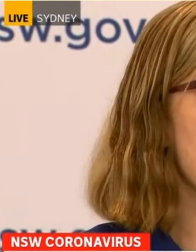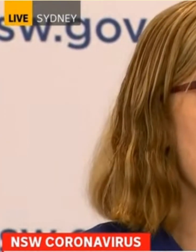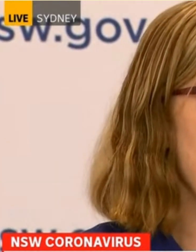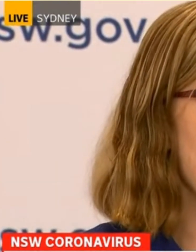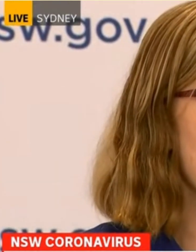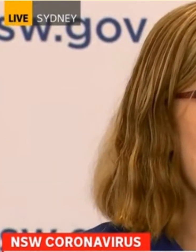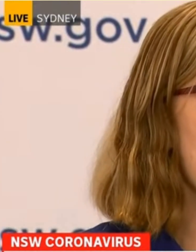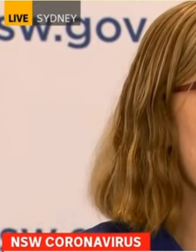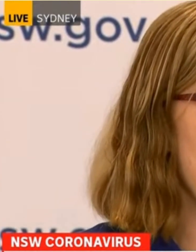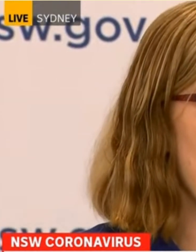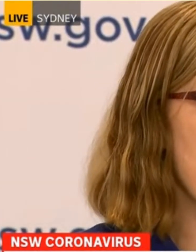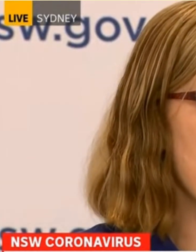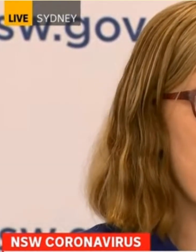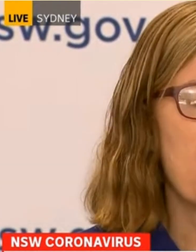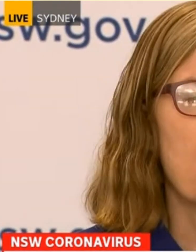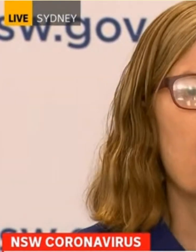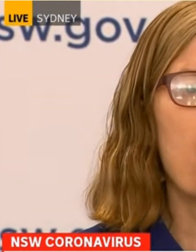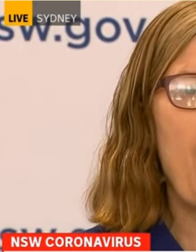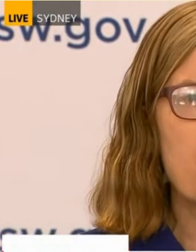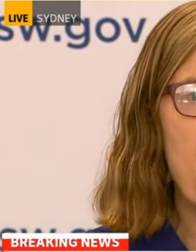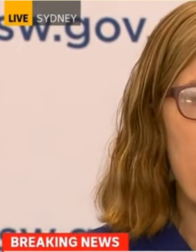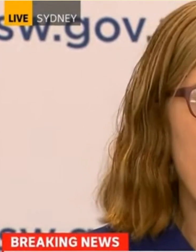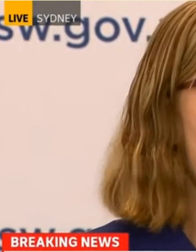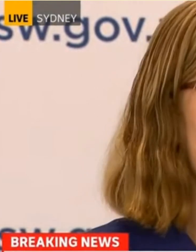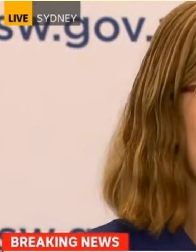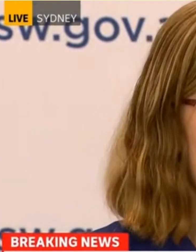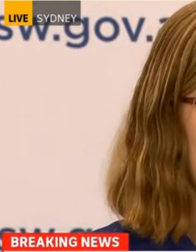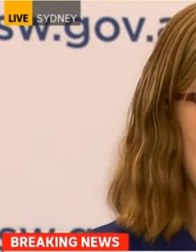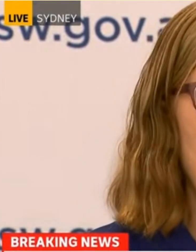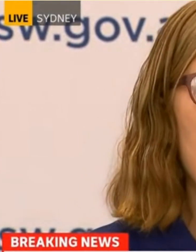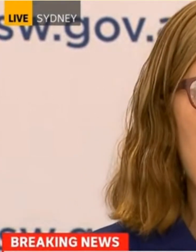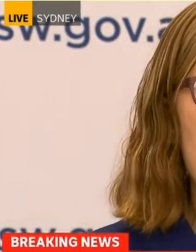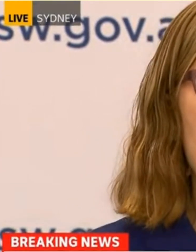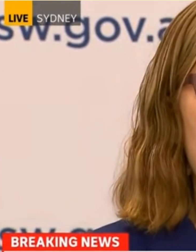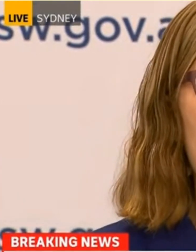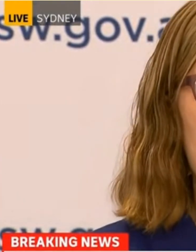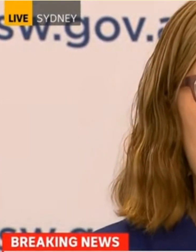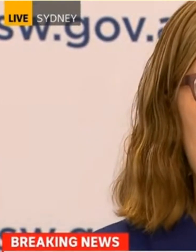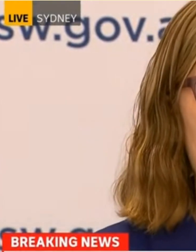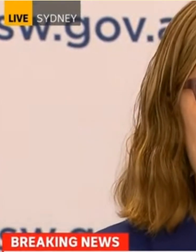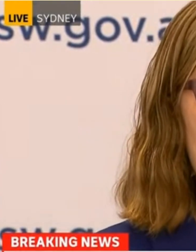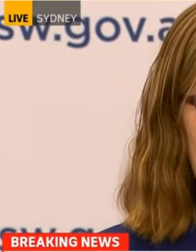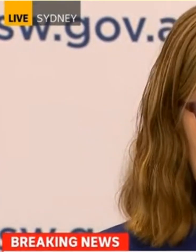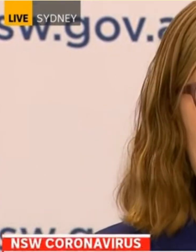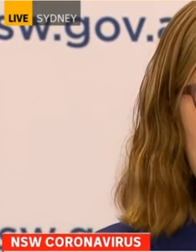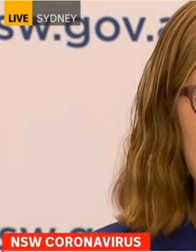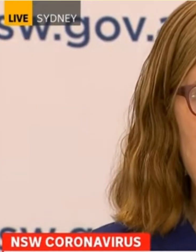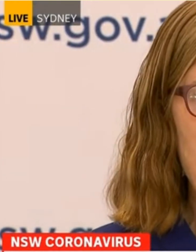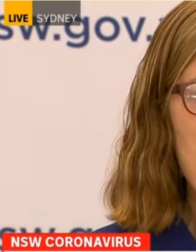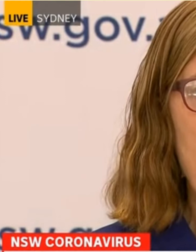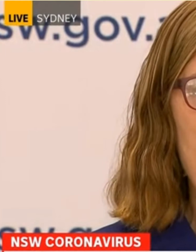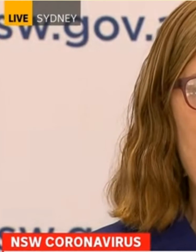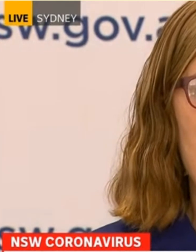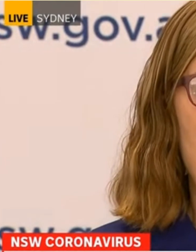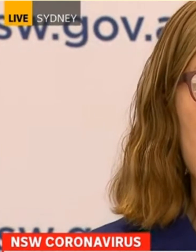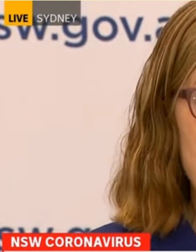And We Know Identifying Cases Early And Their Contacts Early So We Have To Make That Hard Decision I Have To Say The Surveillance Testing Lift